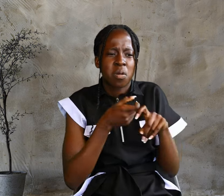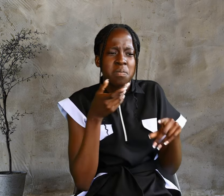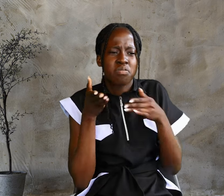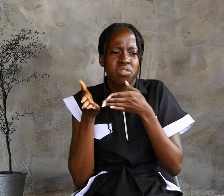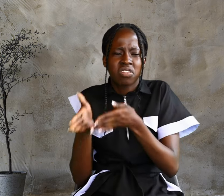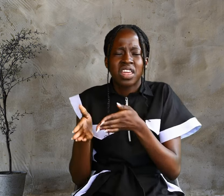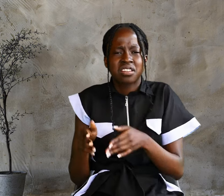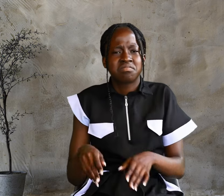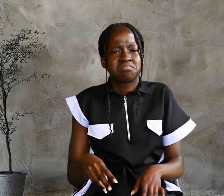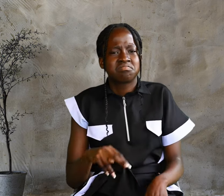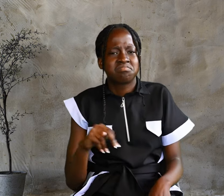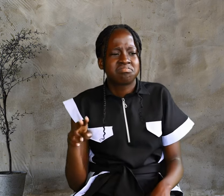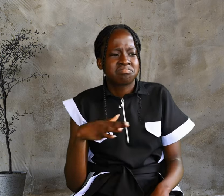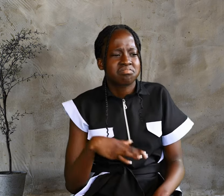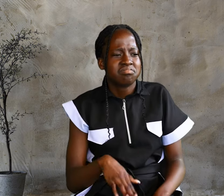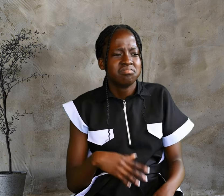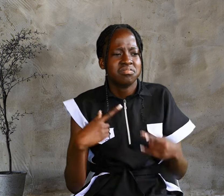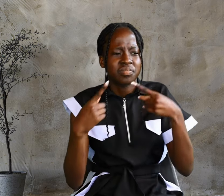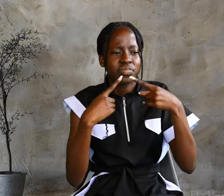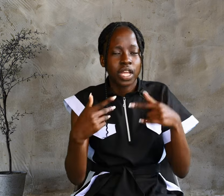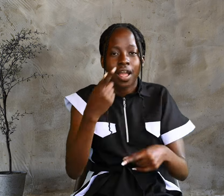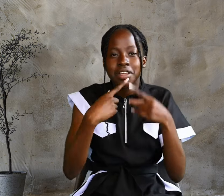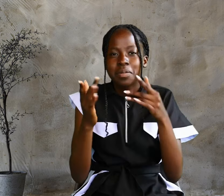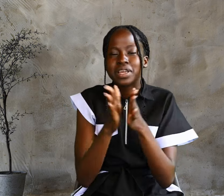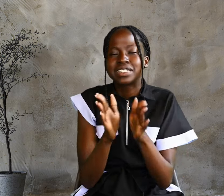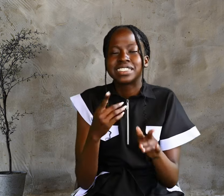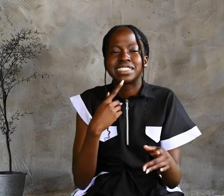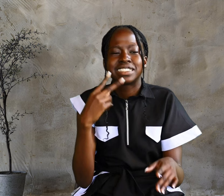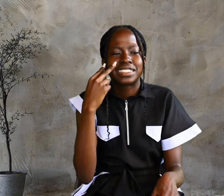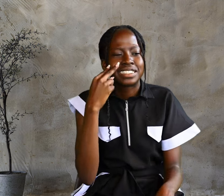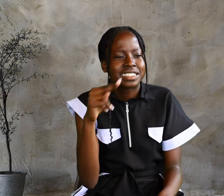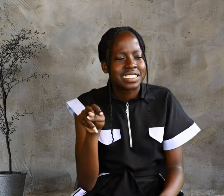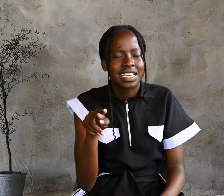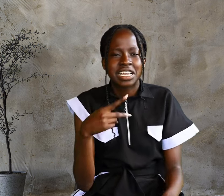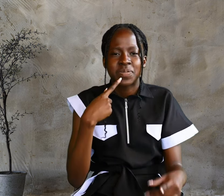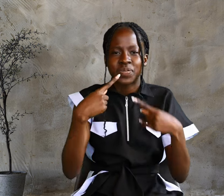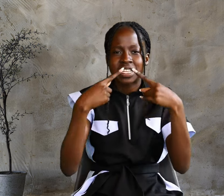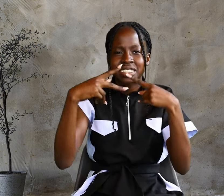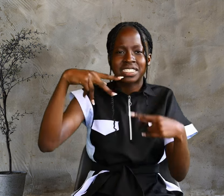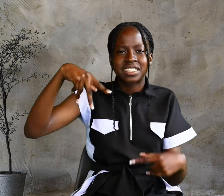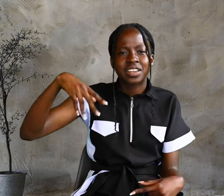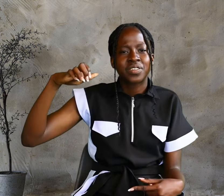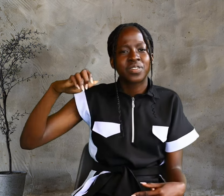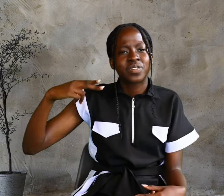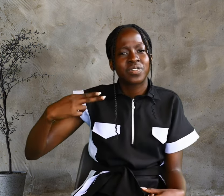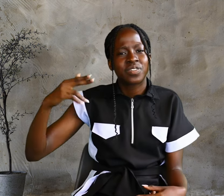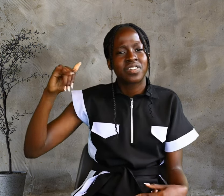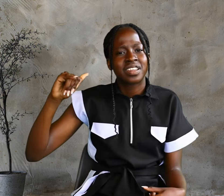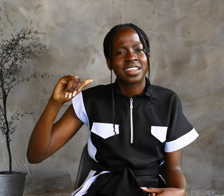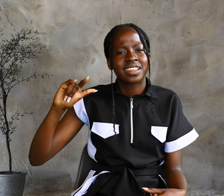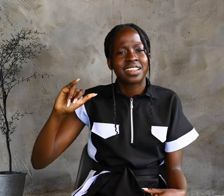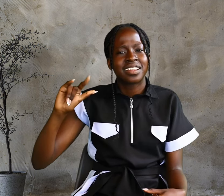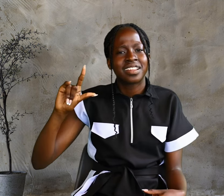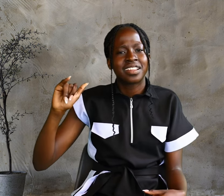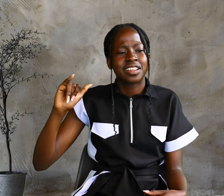Come and see, said Philip. When Jesus saw Nathanael approaching, he said of him,